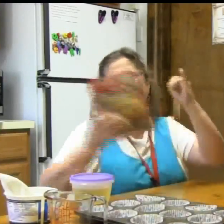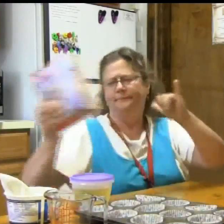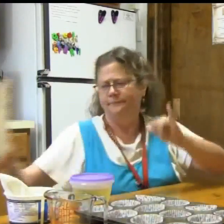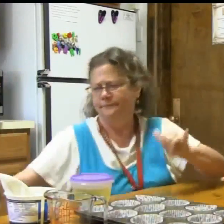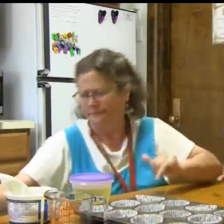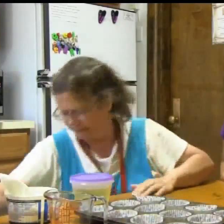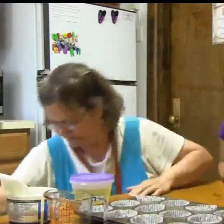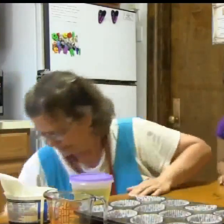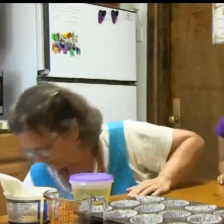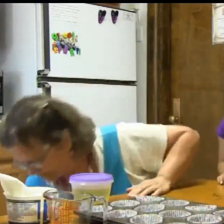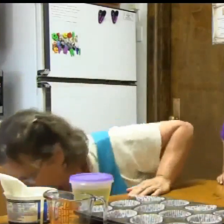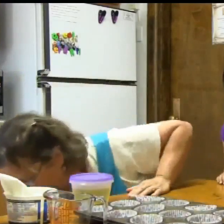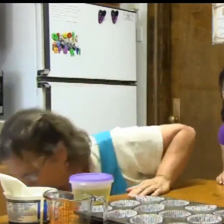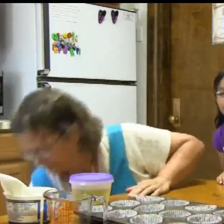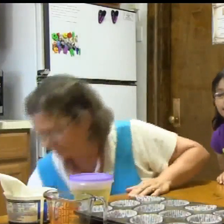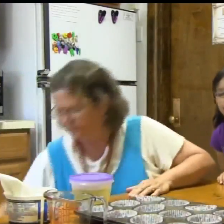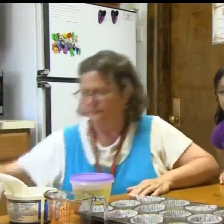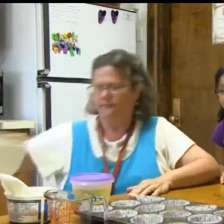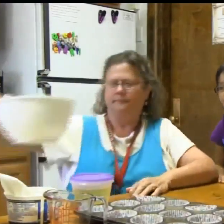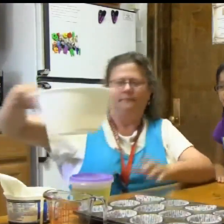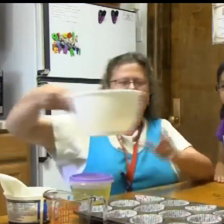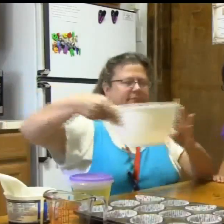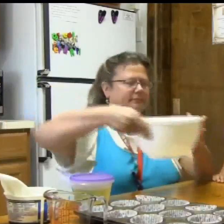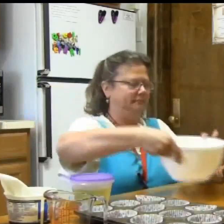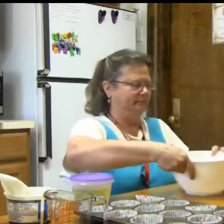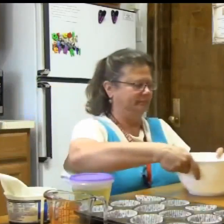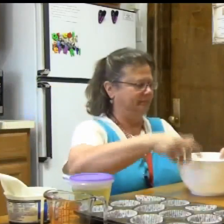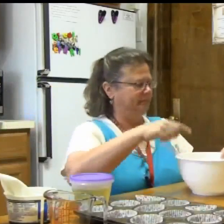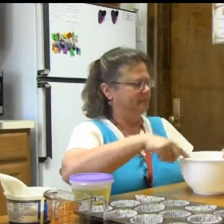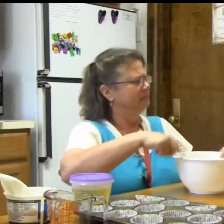You gotta stir it. Right. We have to stir it.